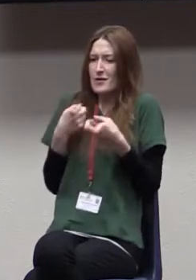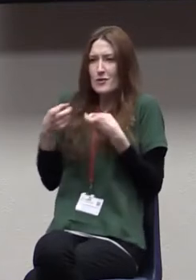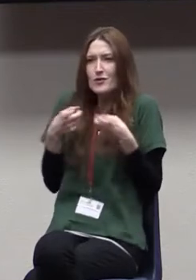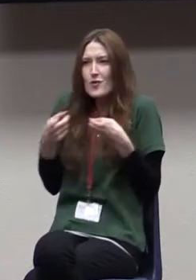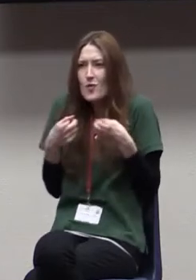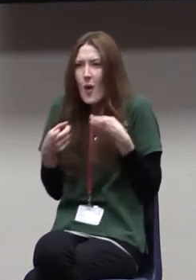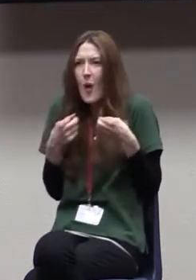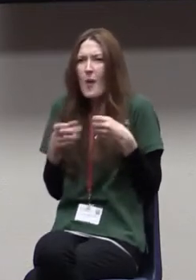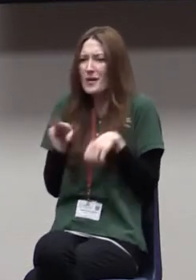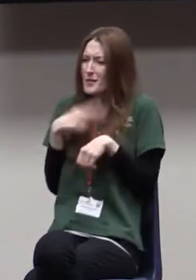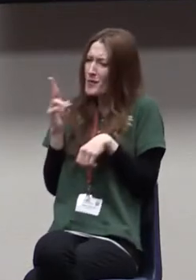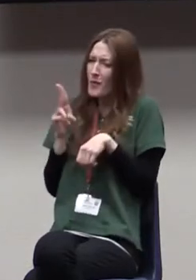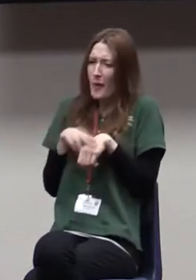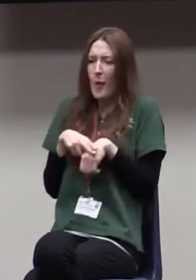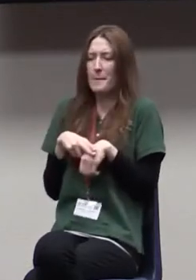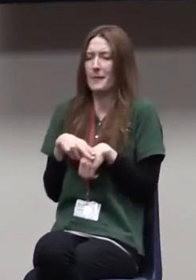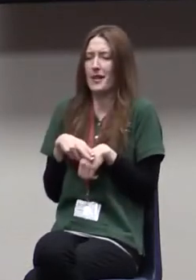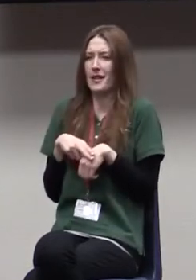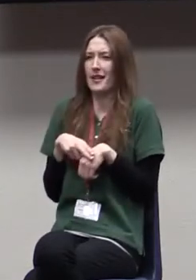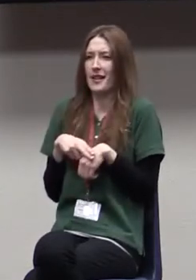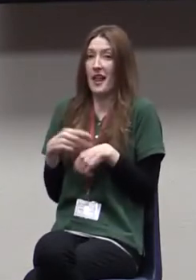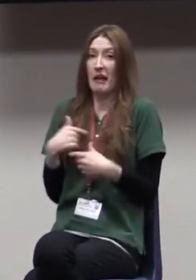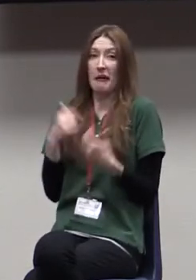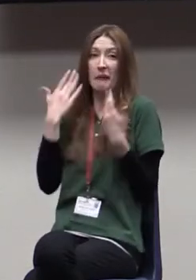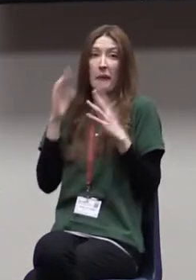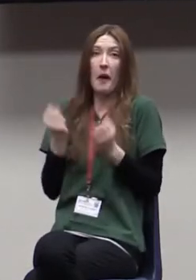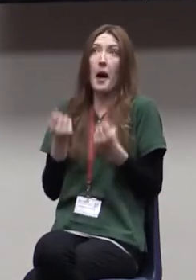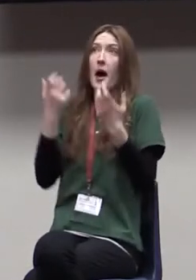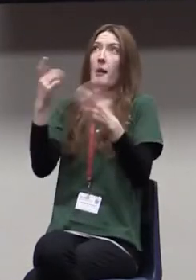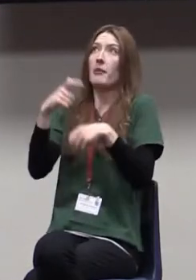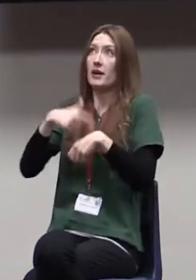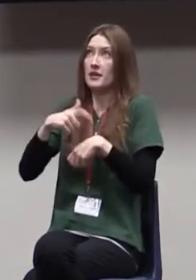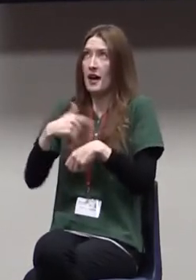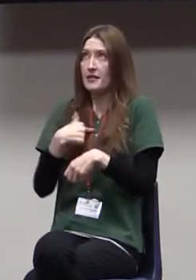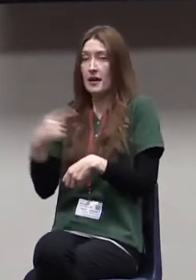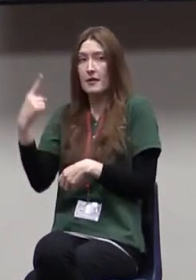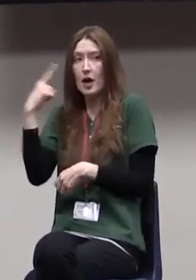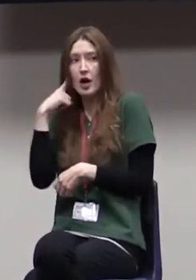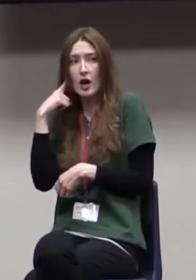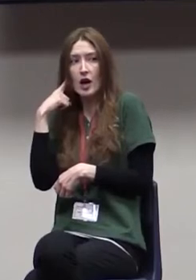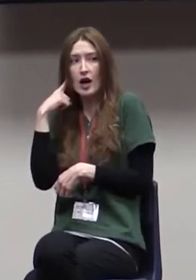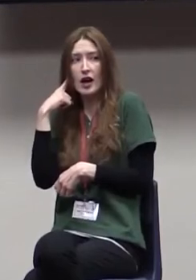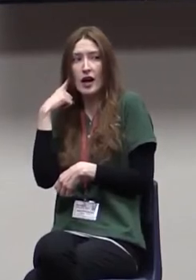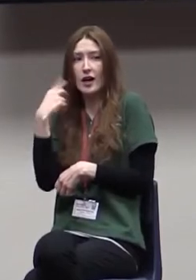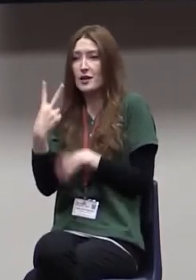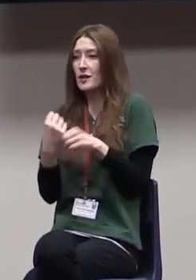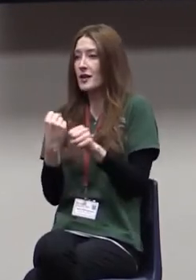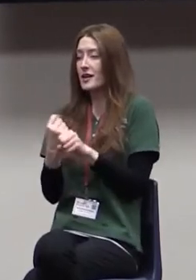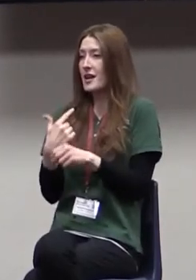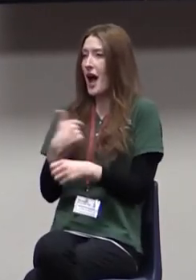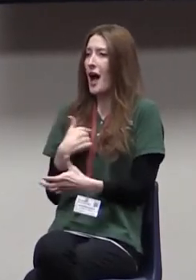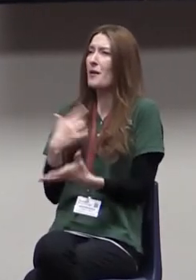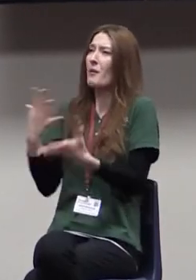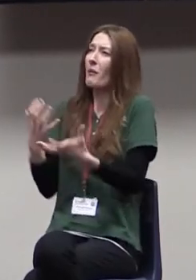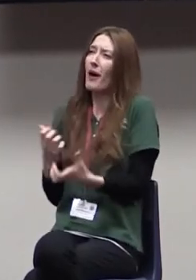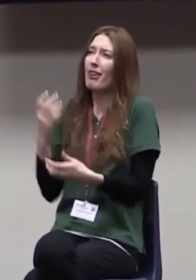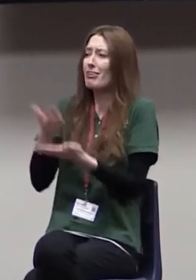of normalcy for us. I don't know how many times I've heard over the last two years, people say, I just want things to go back to normal.